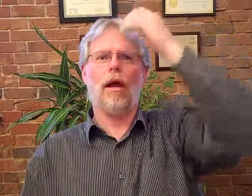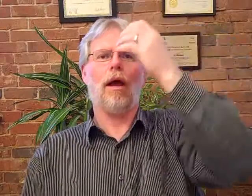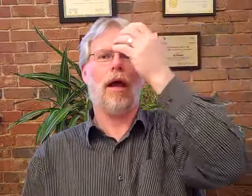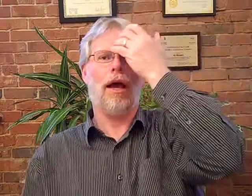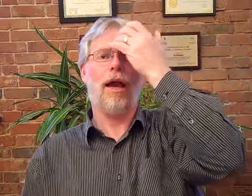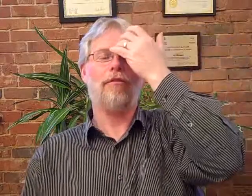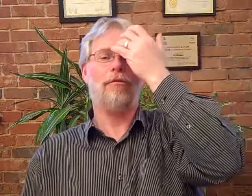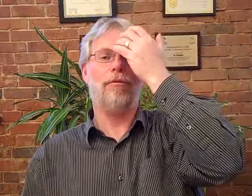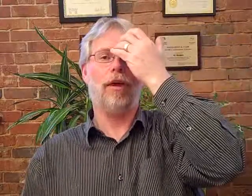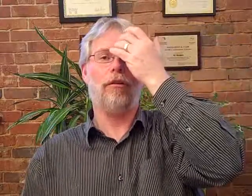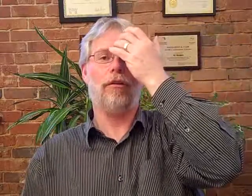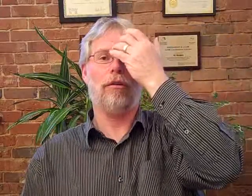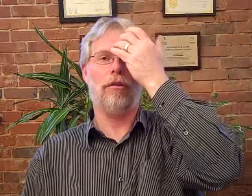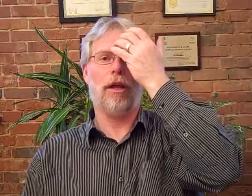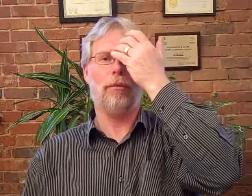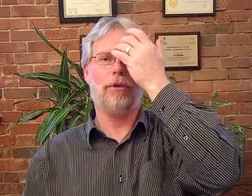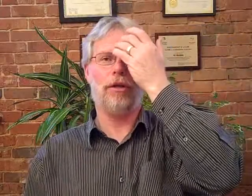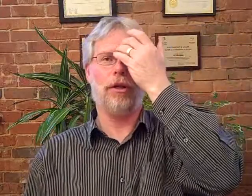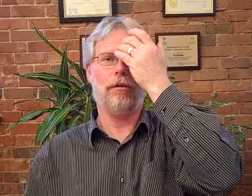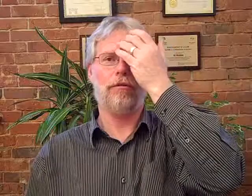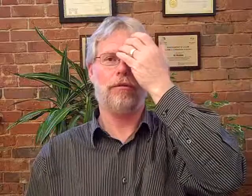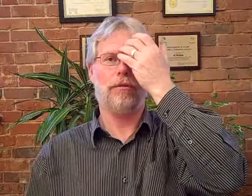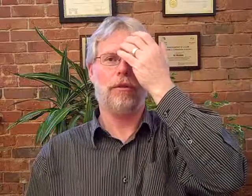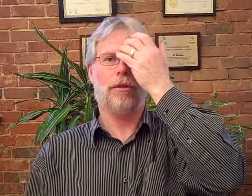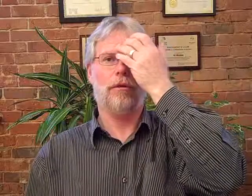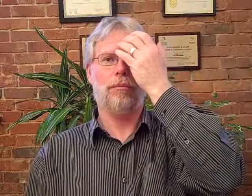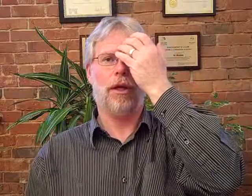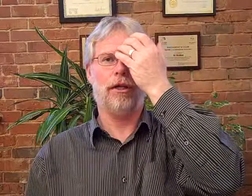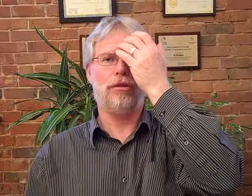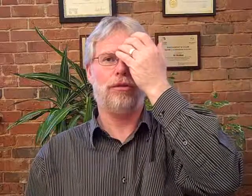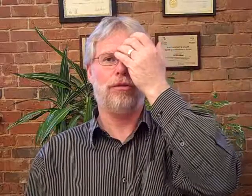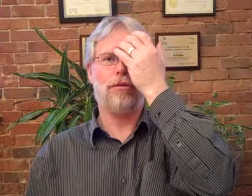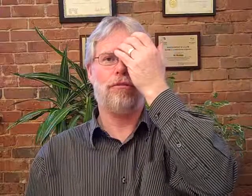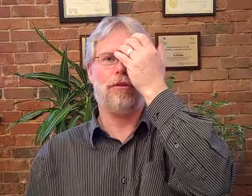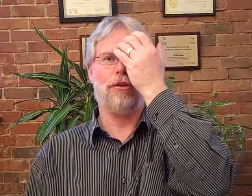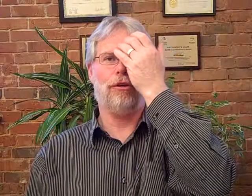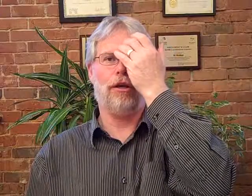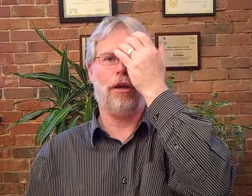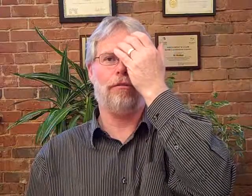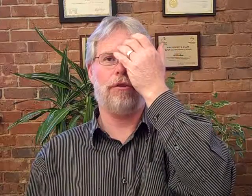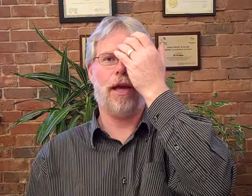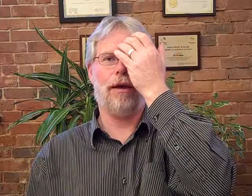i haven't felt that i'm good enough but i choose to feel good enough now